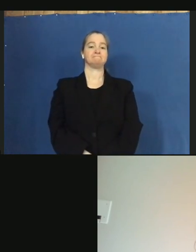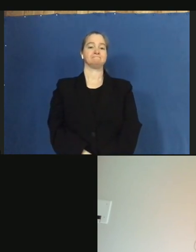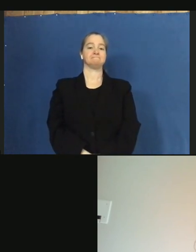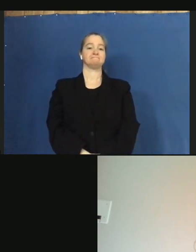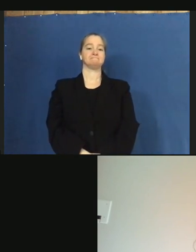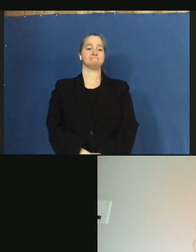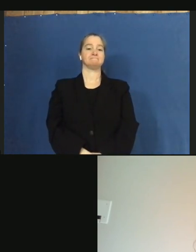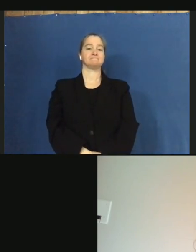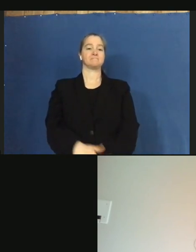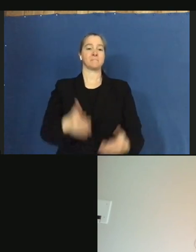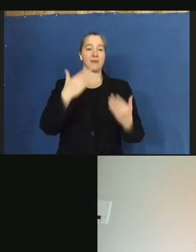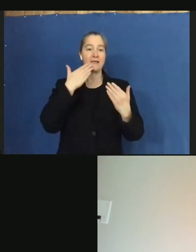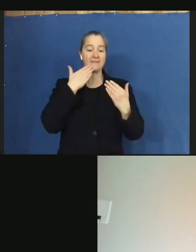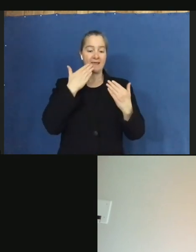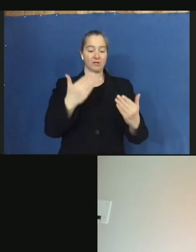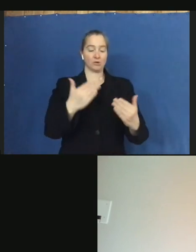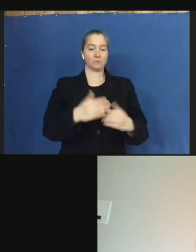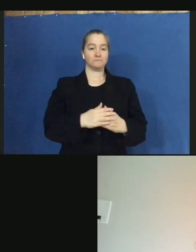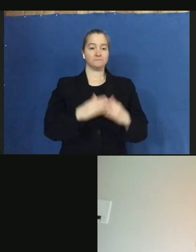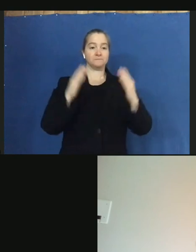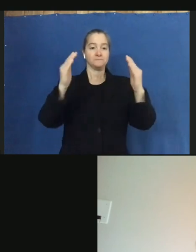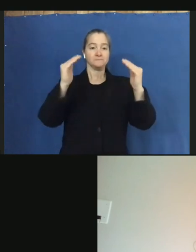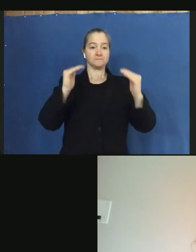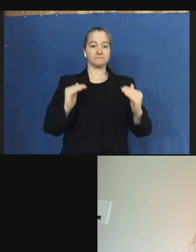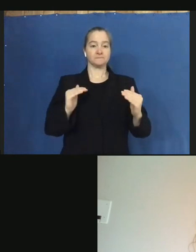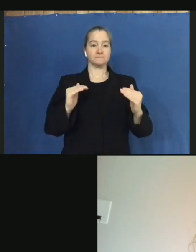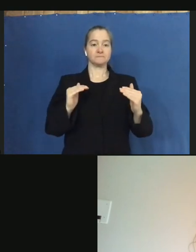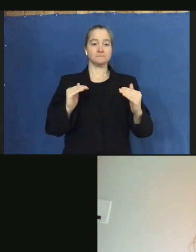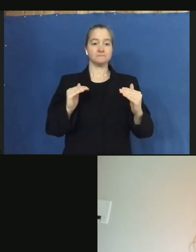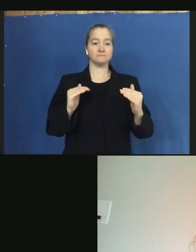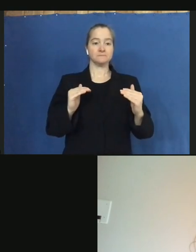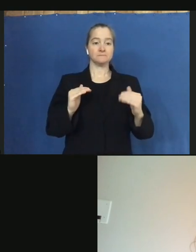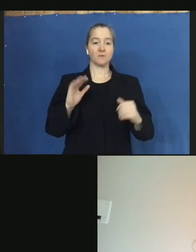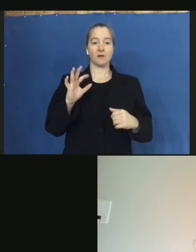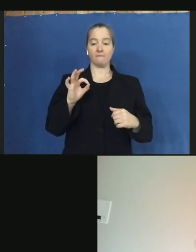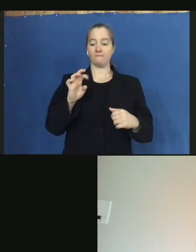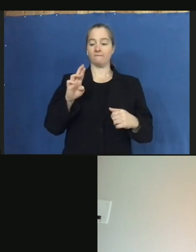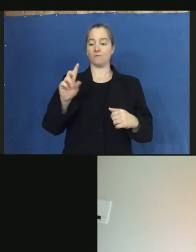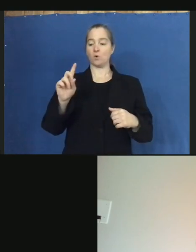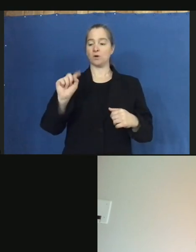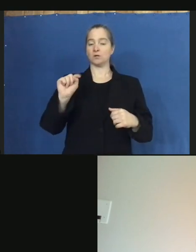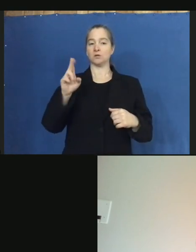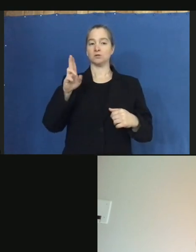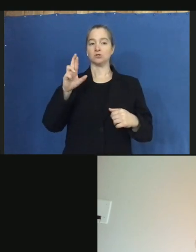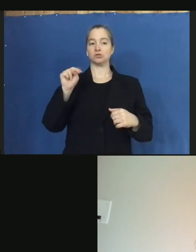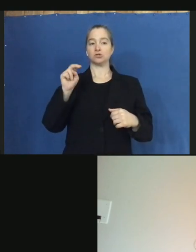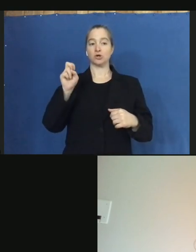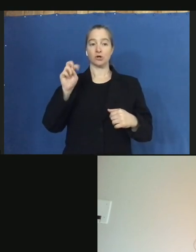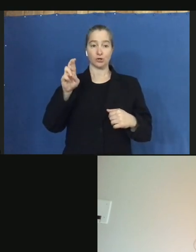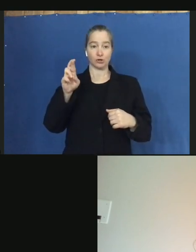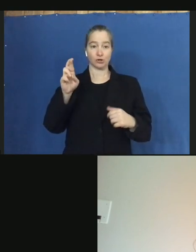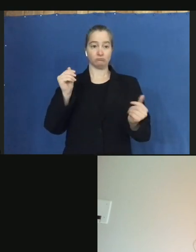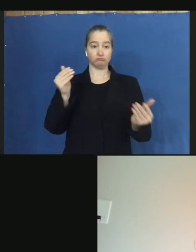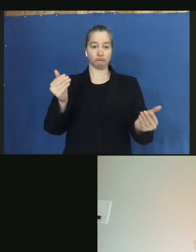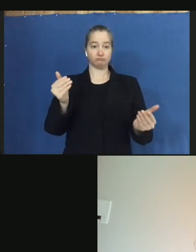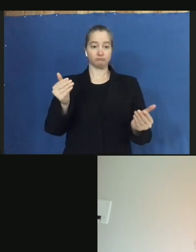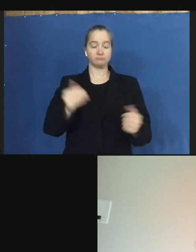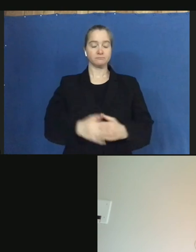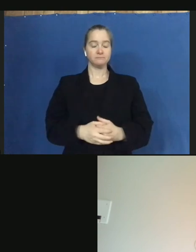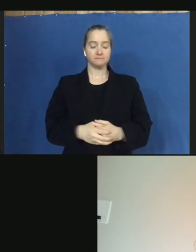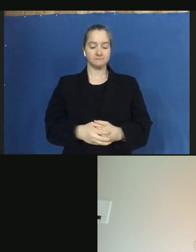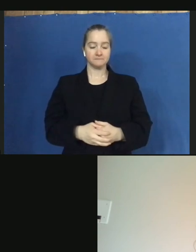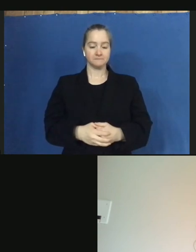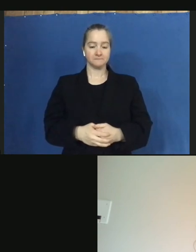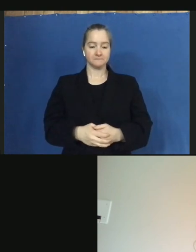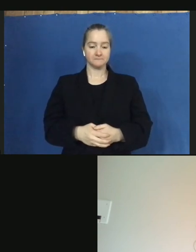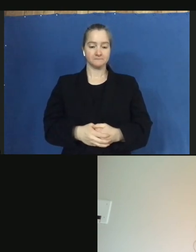Thank you. Next up is Ford Turner from the Morning Call. Go ahead, Ford, you can unmute and ask your